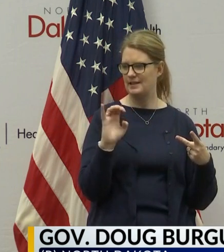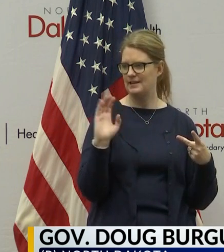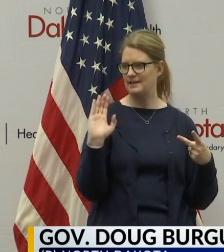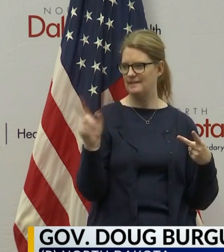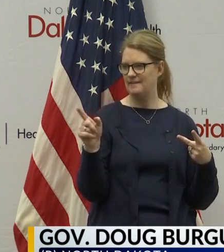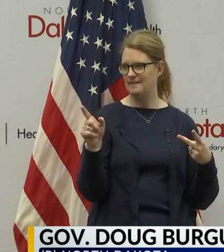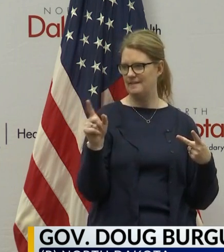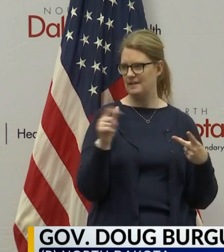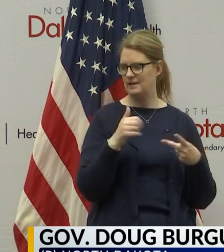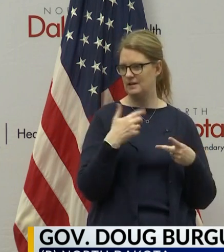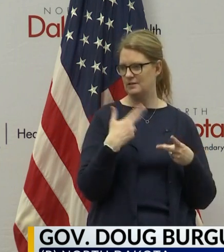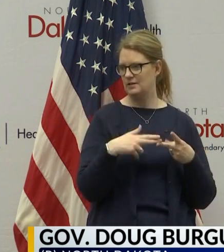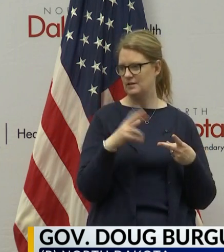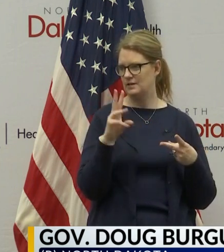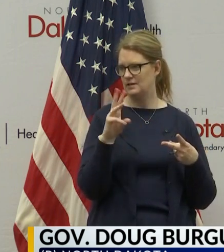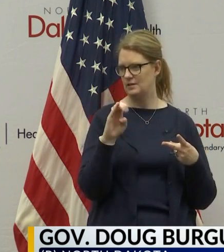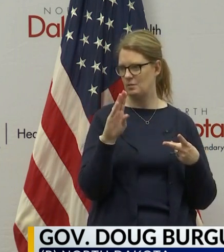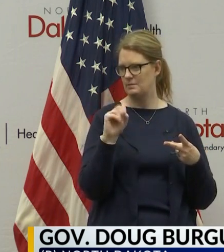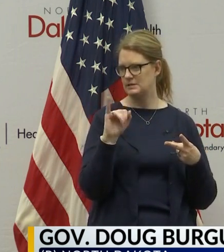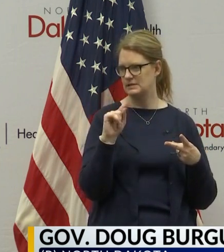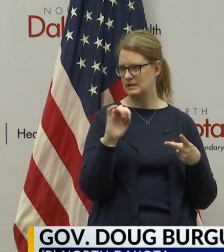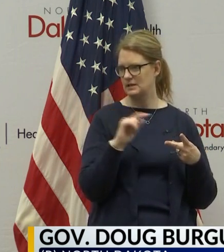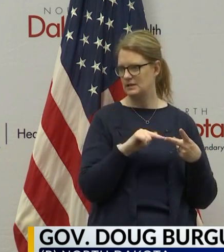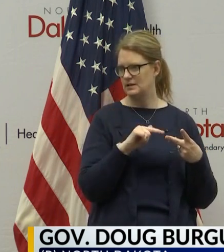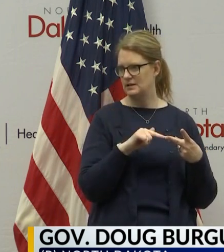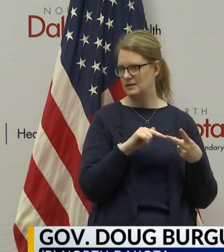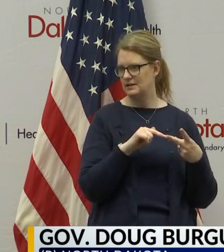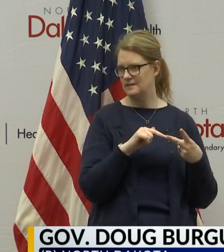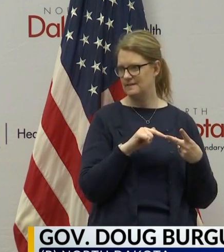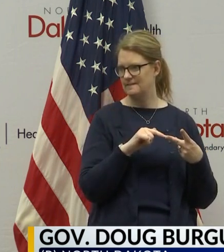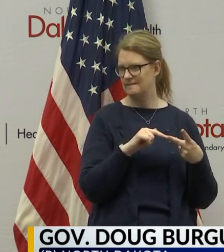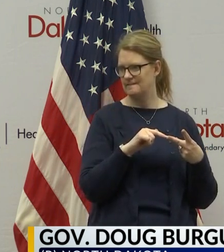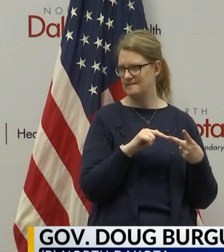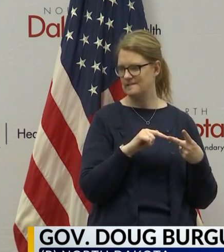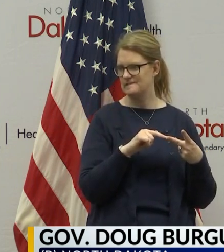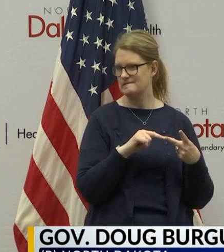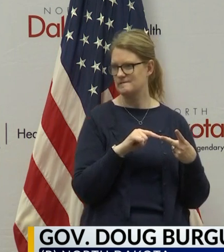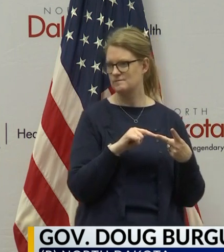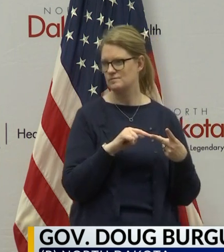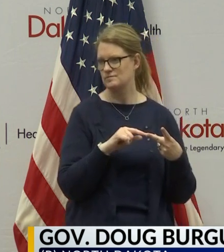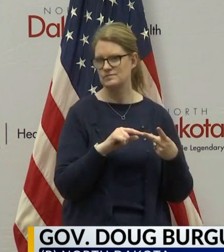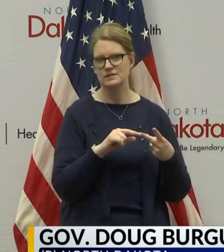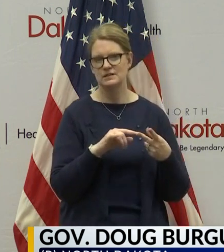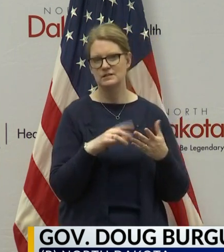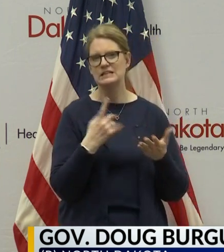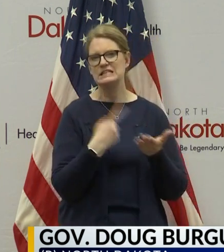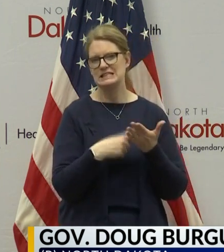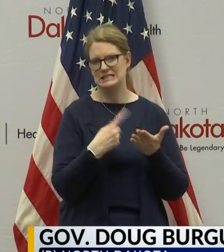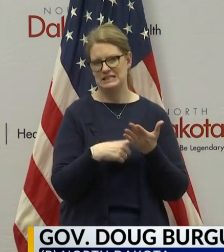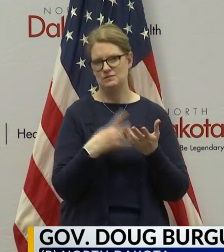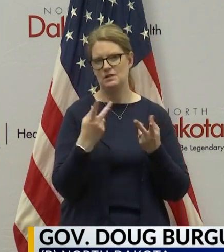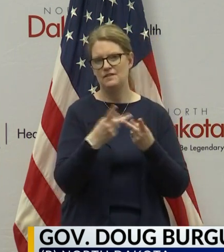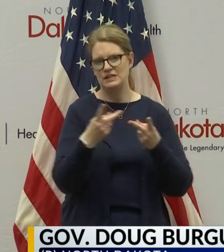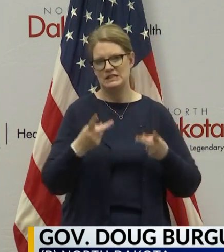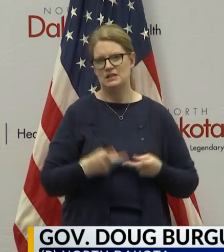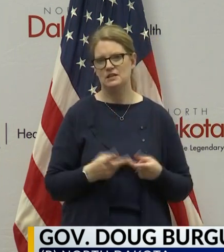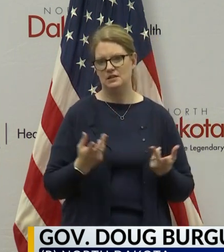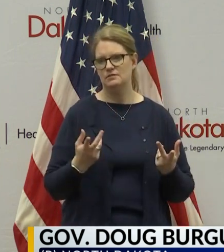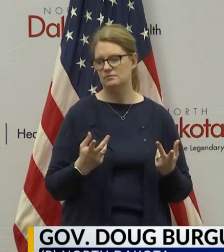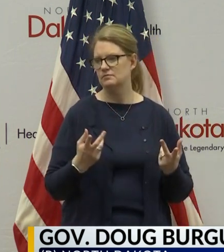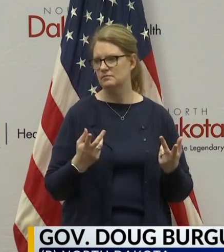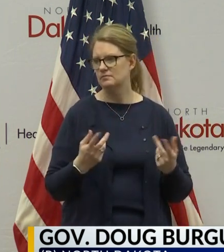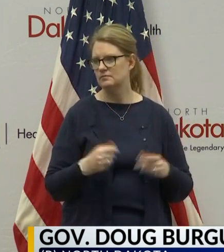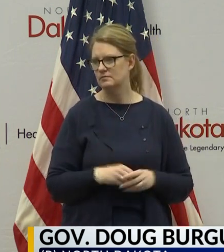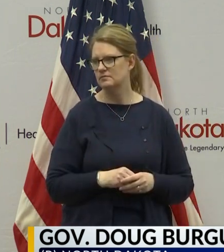or should we refer people to a website for the explicit definition? Um, they should talk to their facility that they're, they're going to,